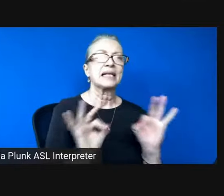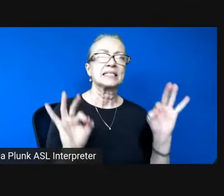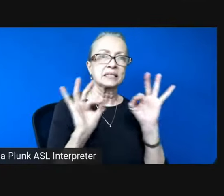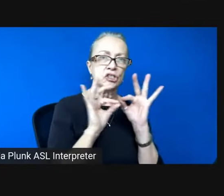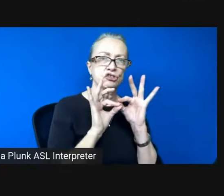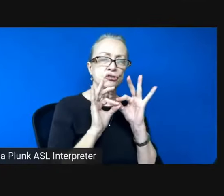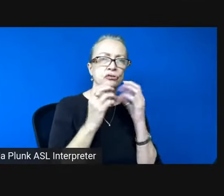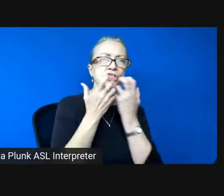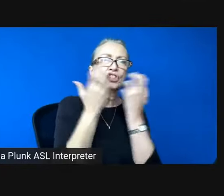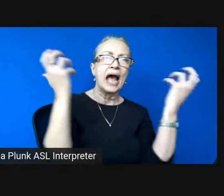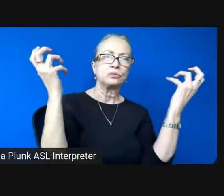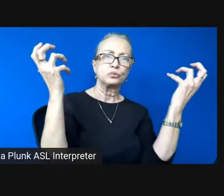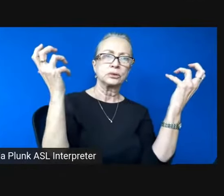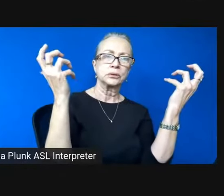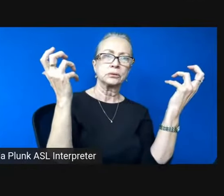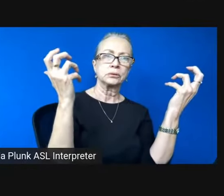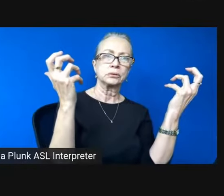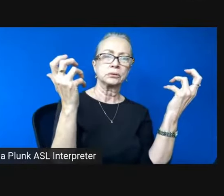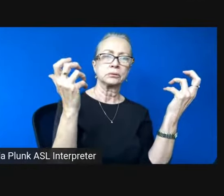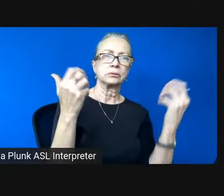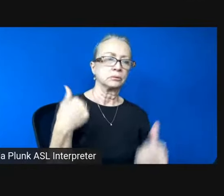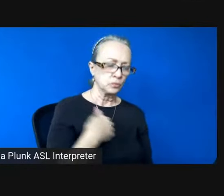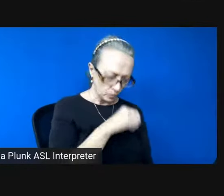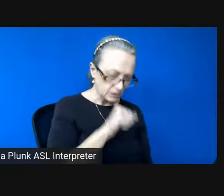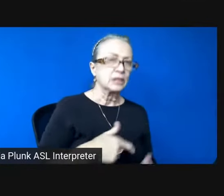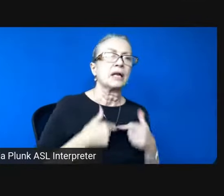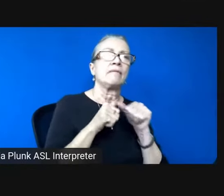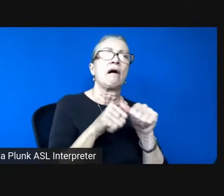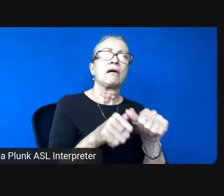shouts we can live on.